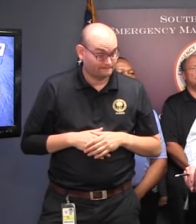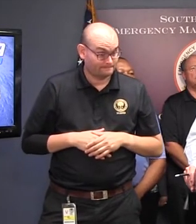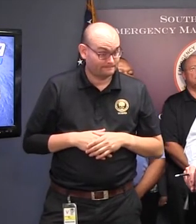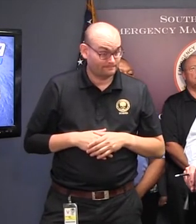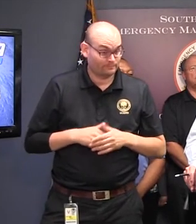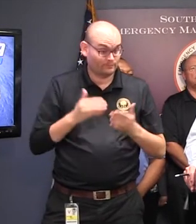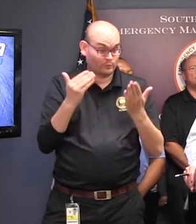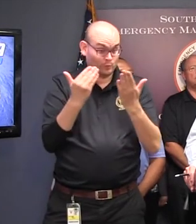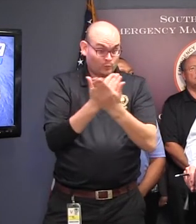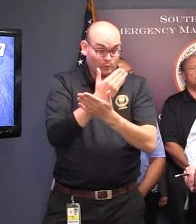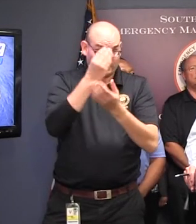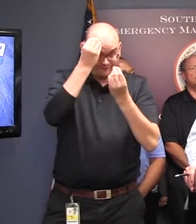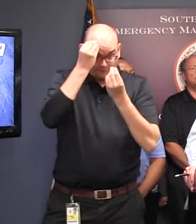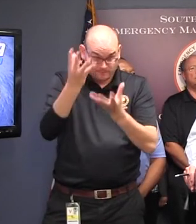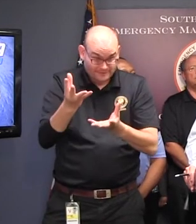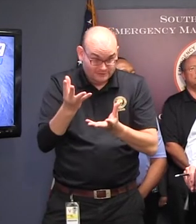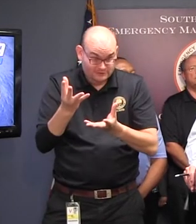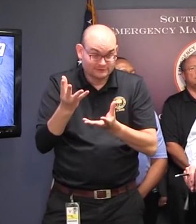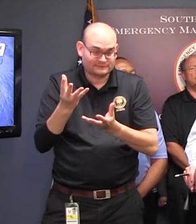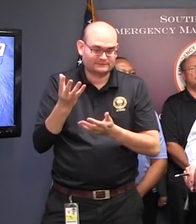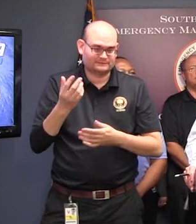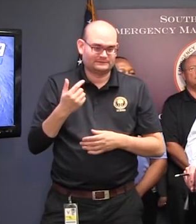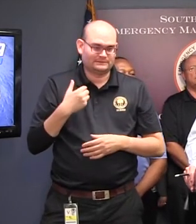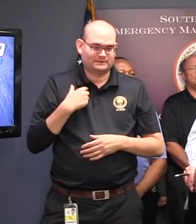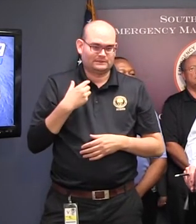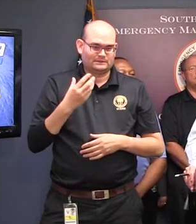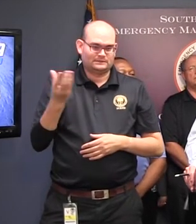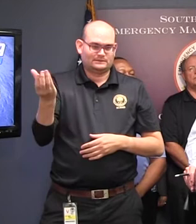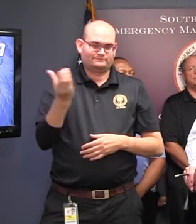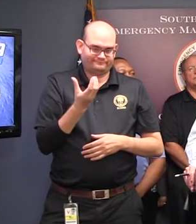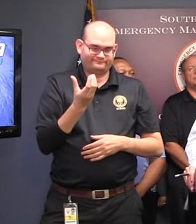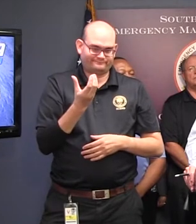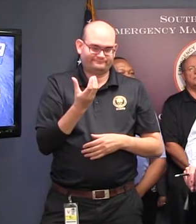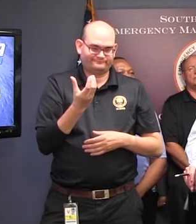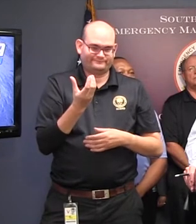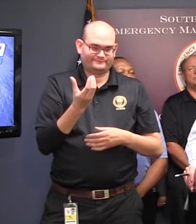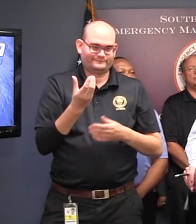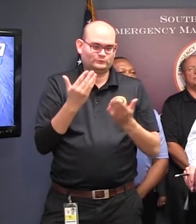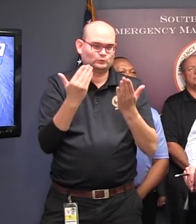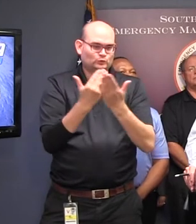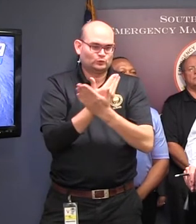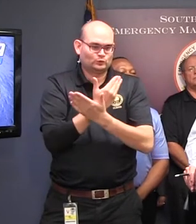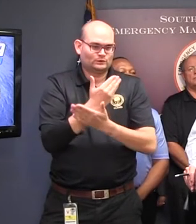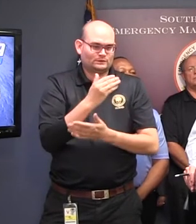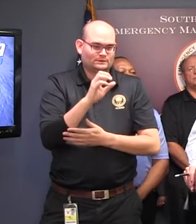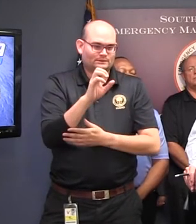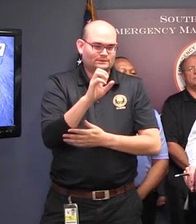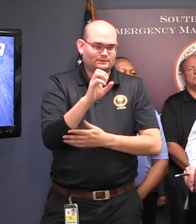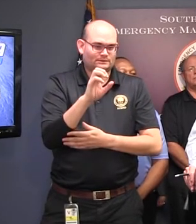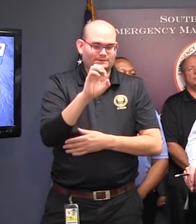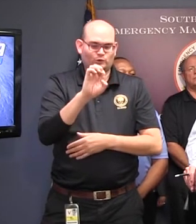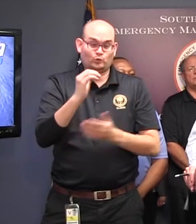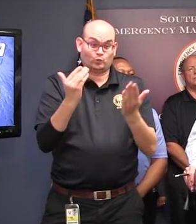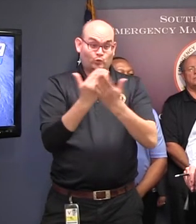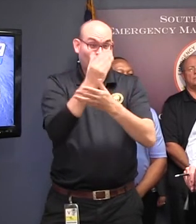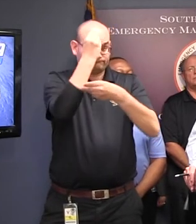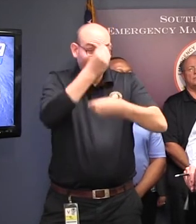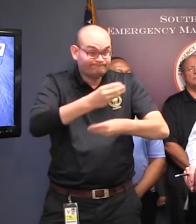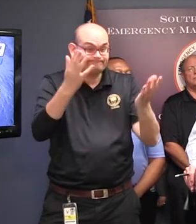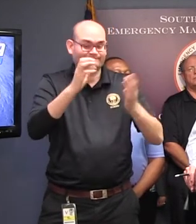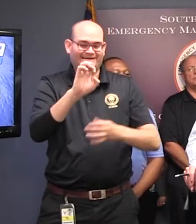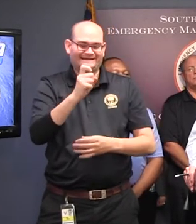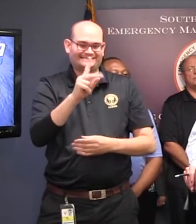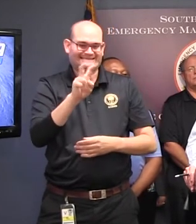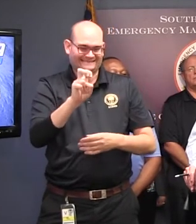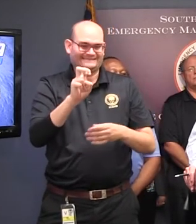the portion of the executive order issued yesterday that required the mandatory evacuation of